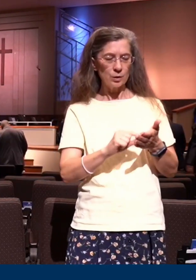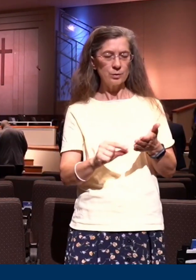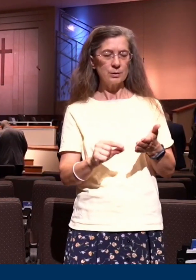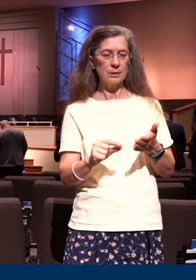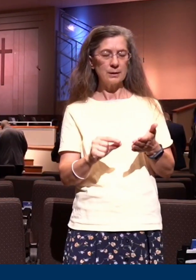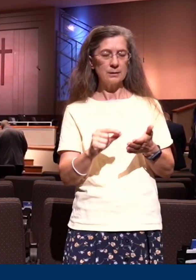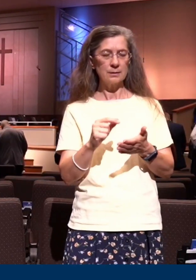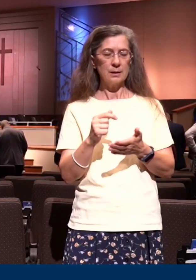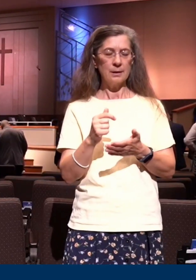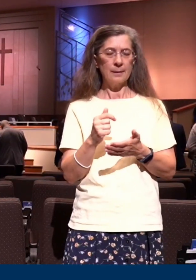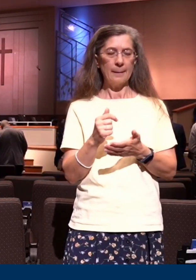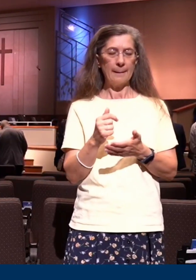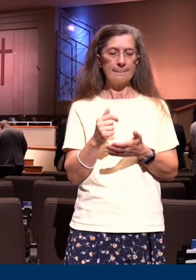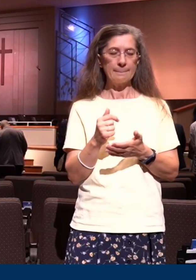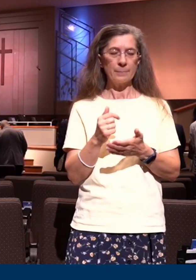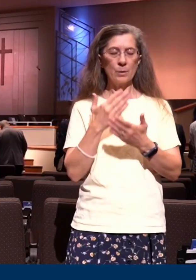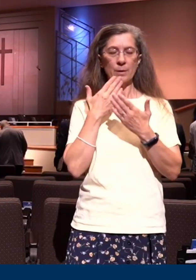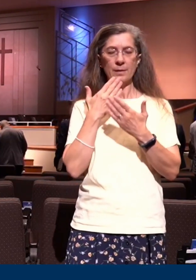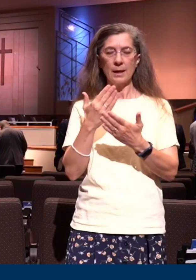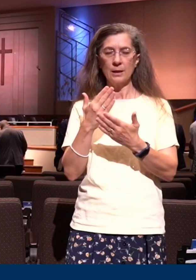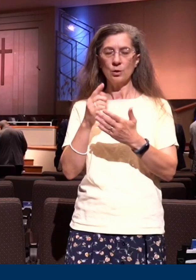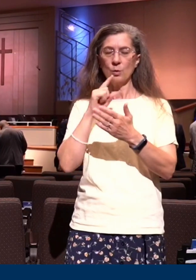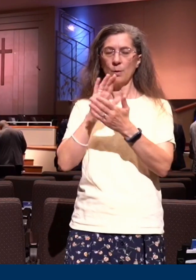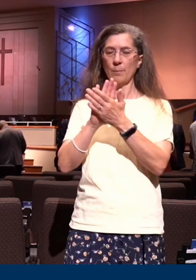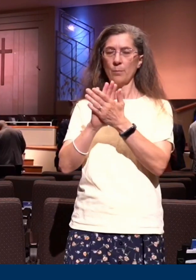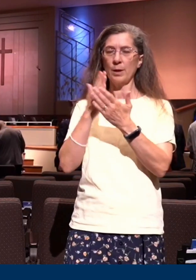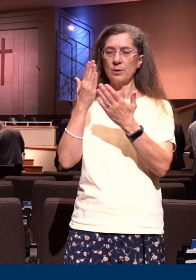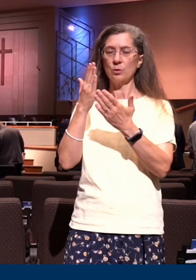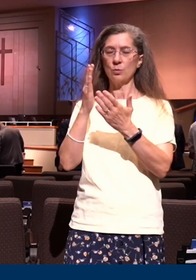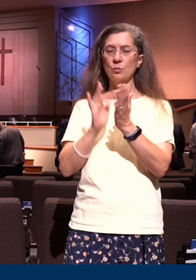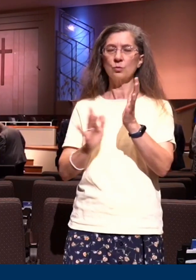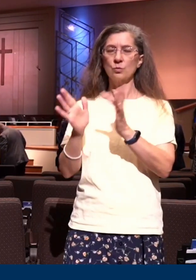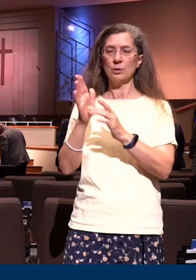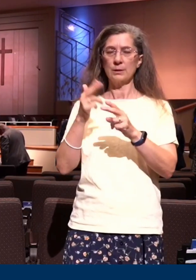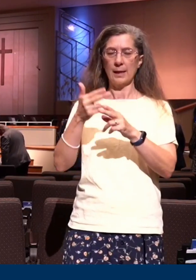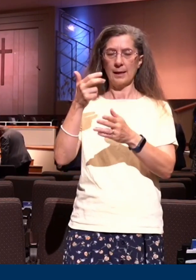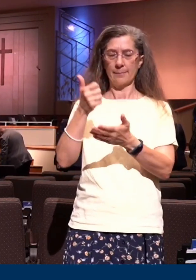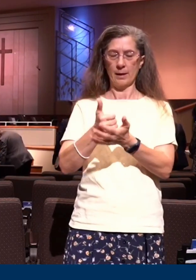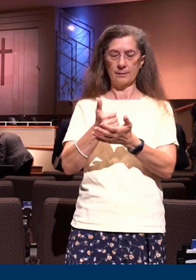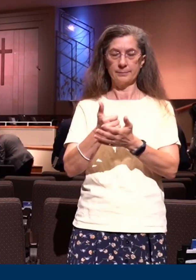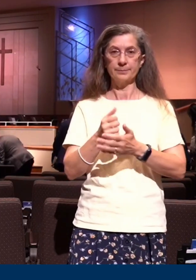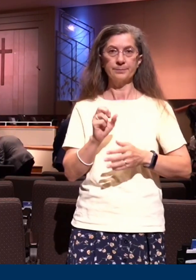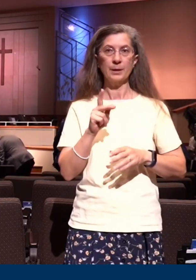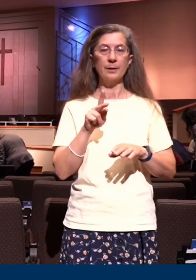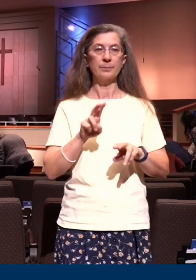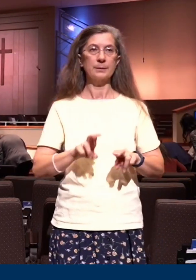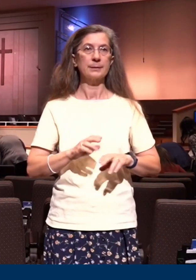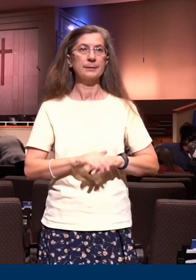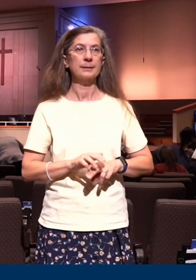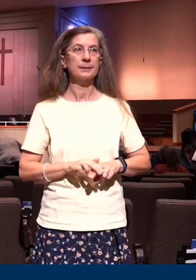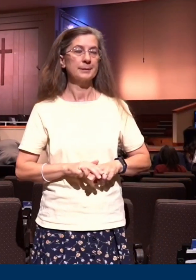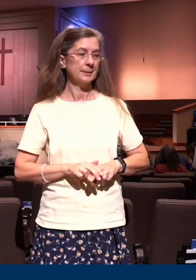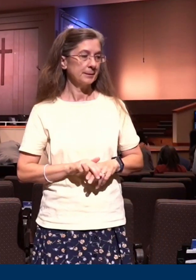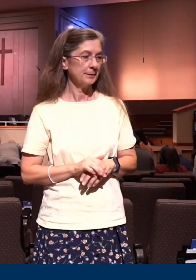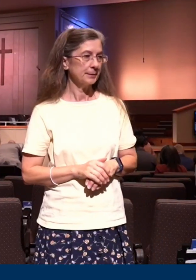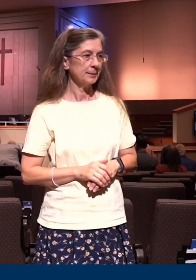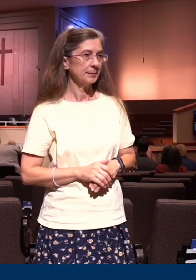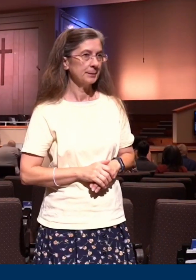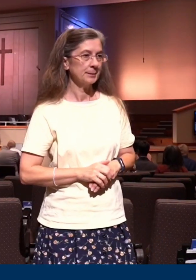hear tonight and we'll thank you and praise you for it. In Jesus' name, amen. You may be seated. Two weeks